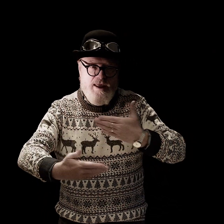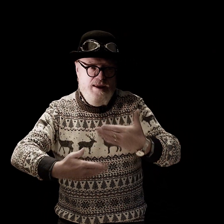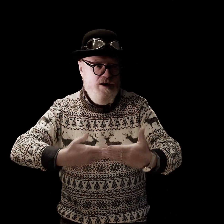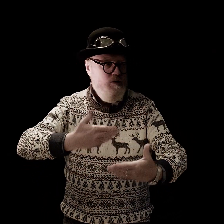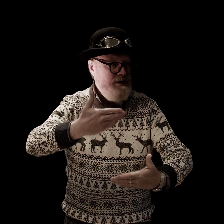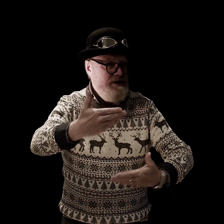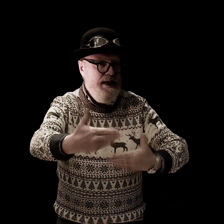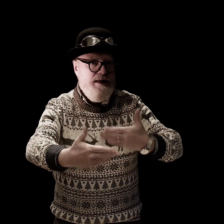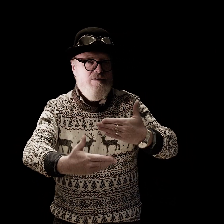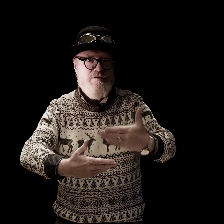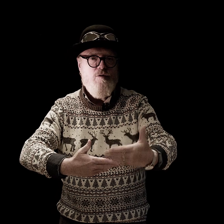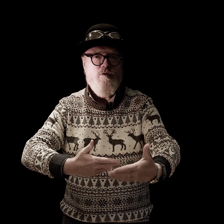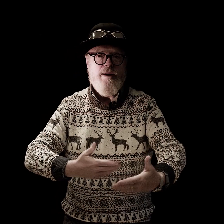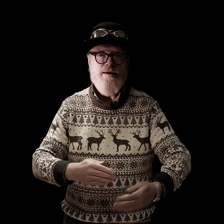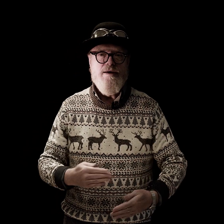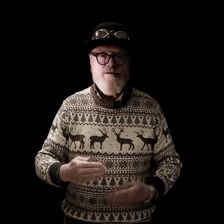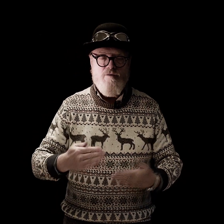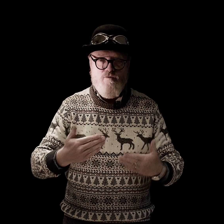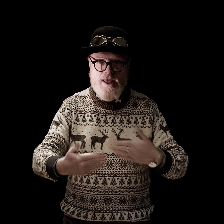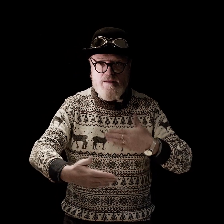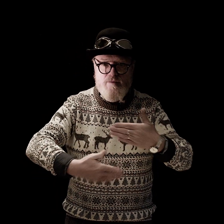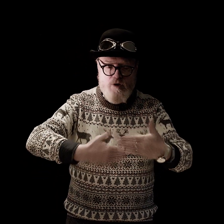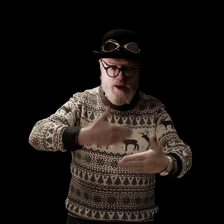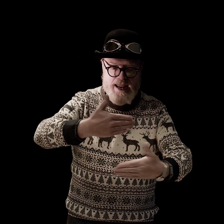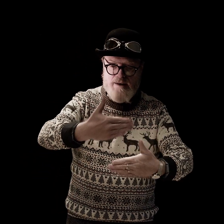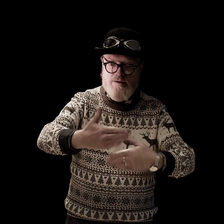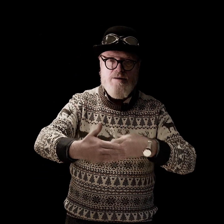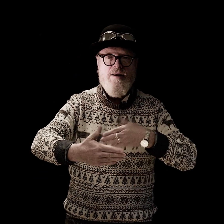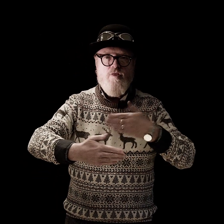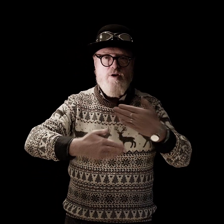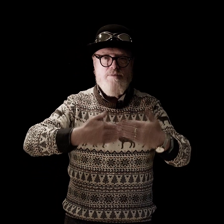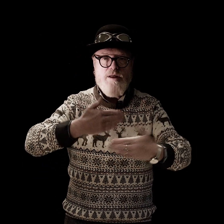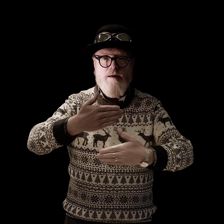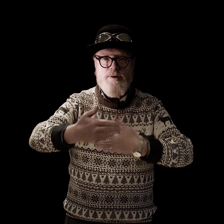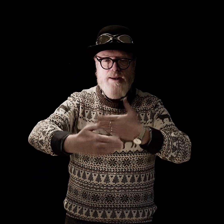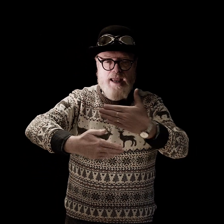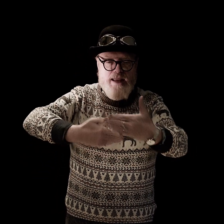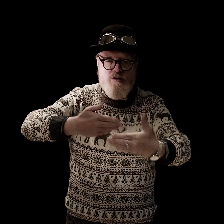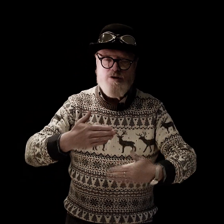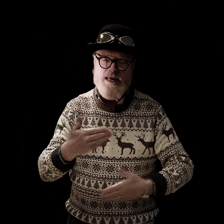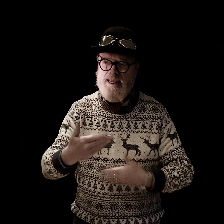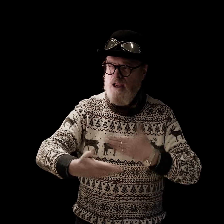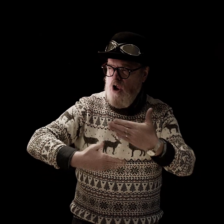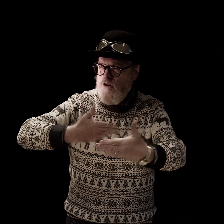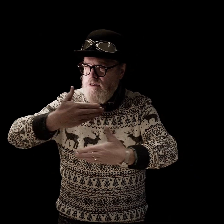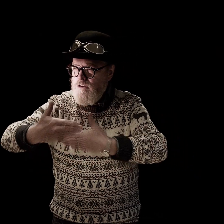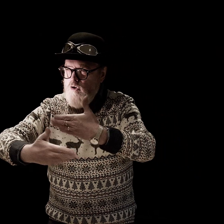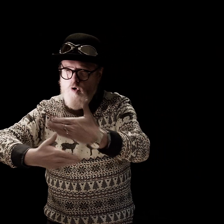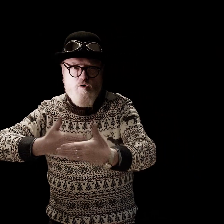you're telling a story so flats of your hands thumbs up and you're telling a story